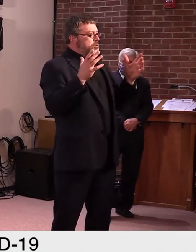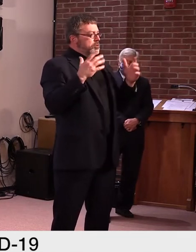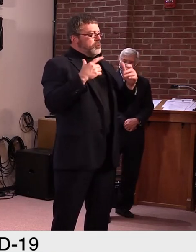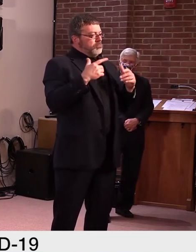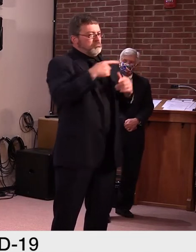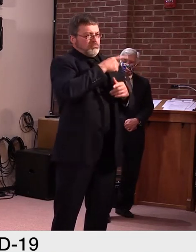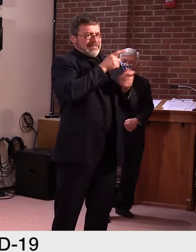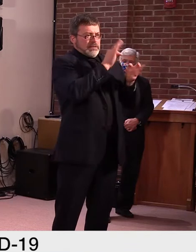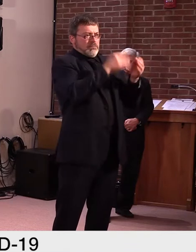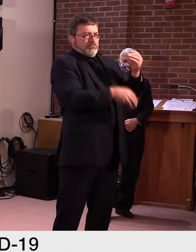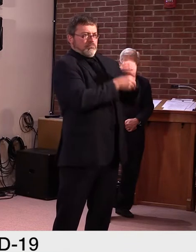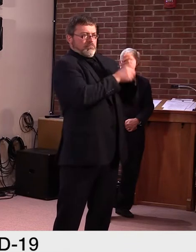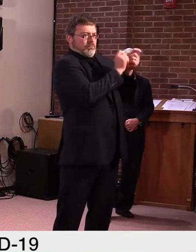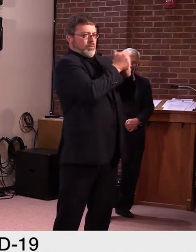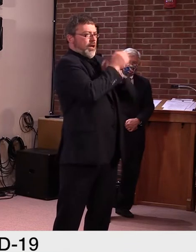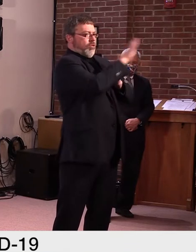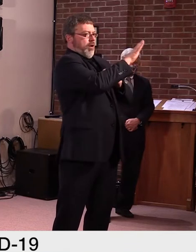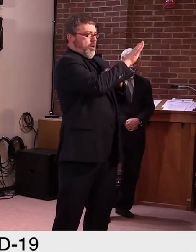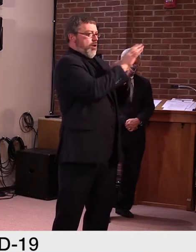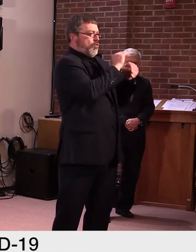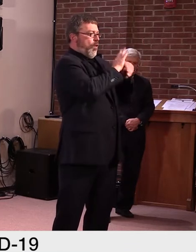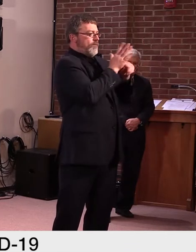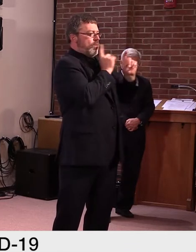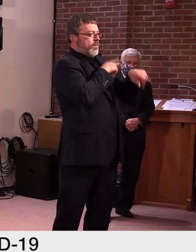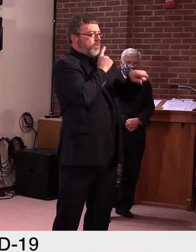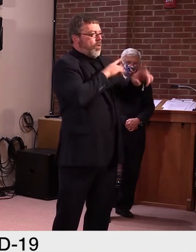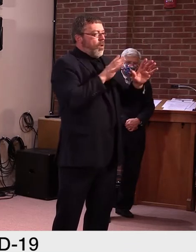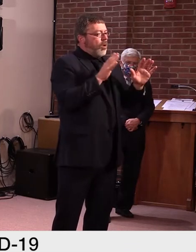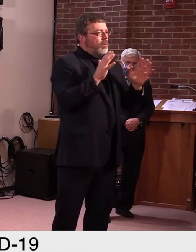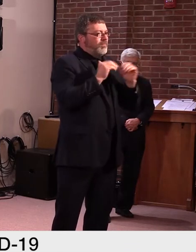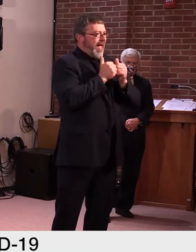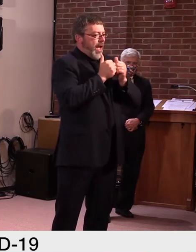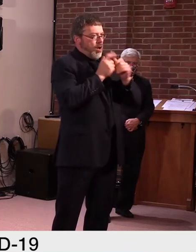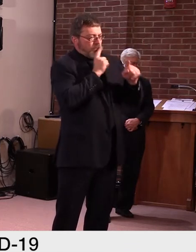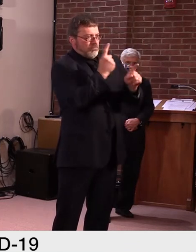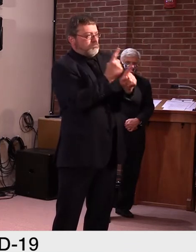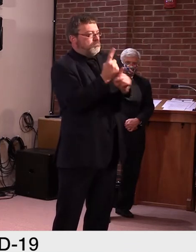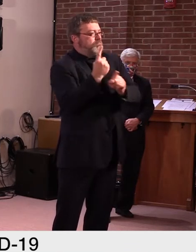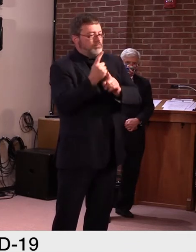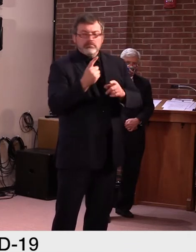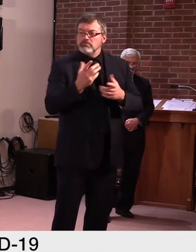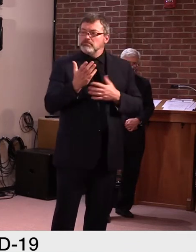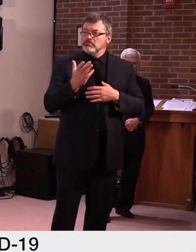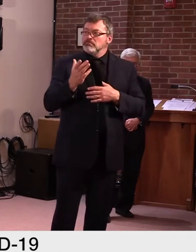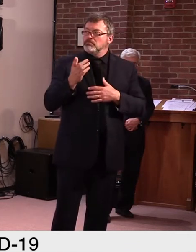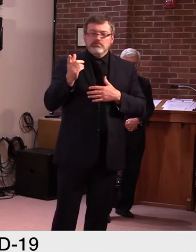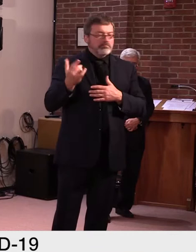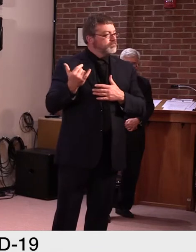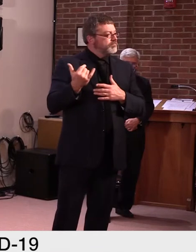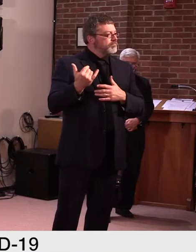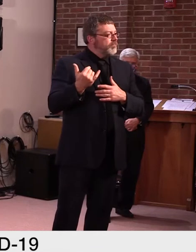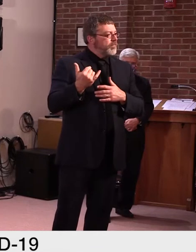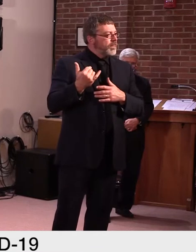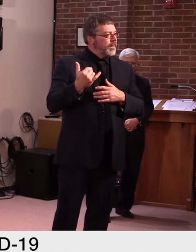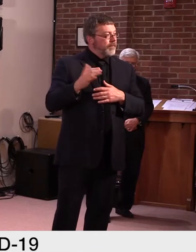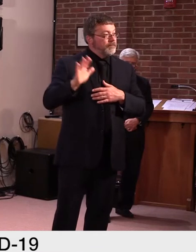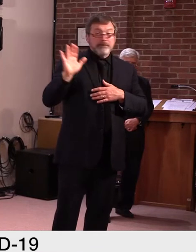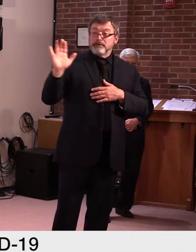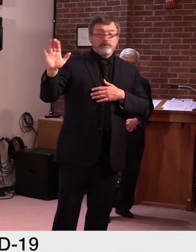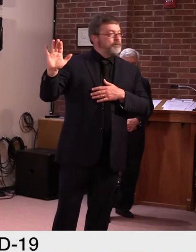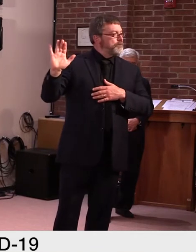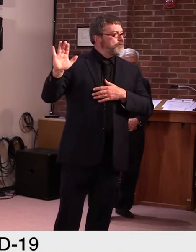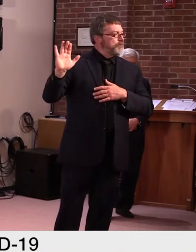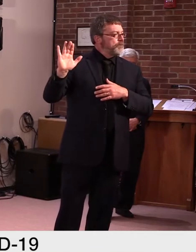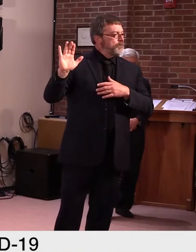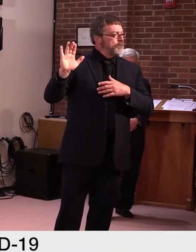I'm glad we're moving forward. Governor, on another transparency issue, there's a new directive from your administration that blocked Vermont state